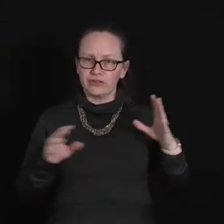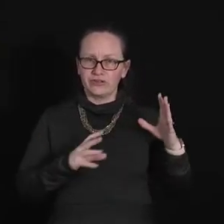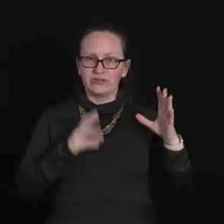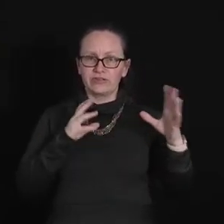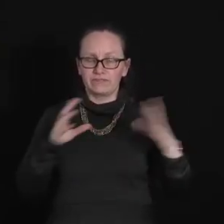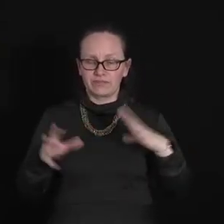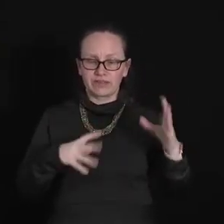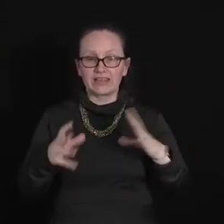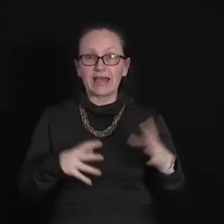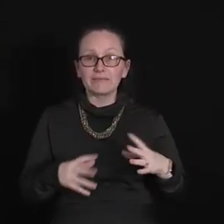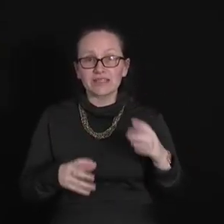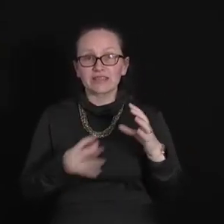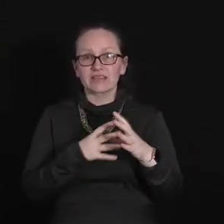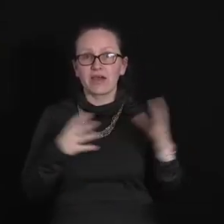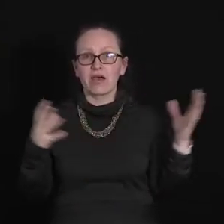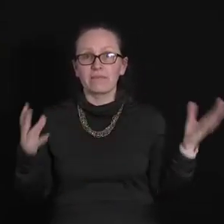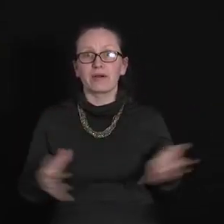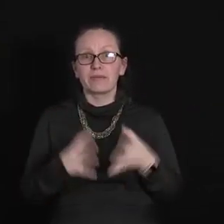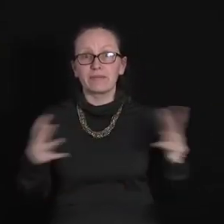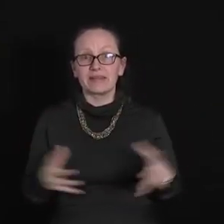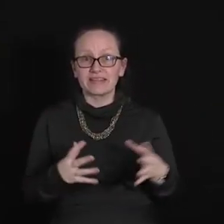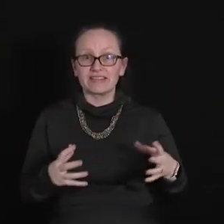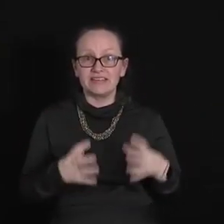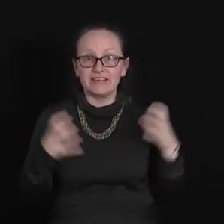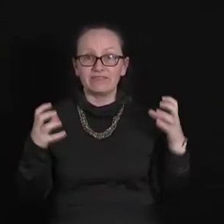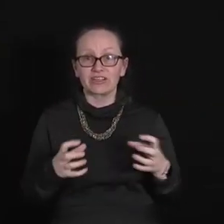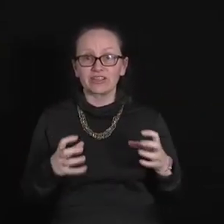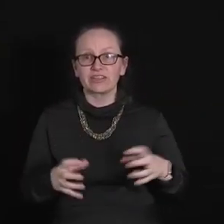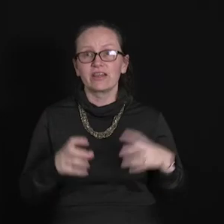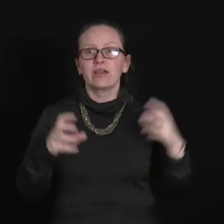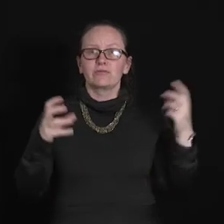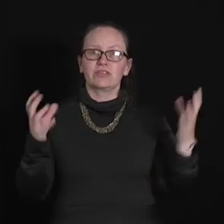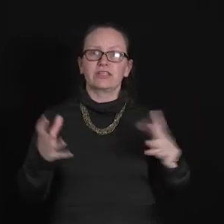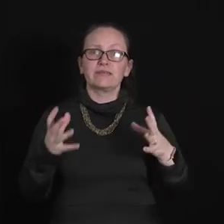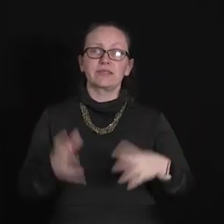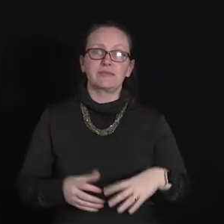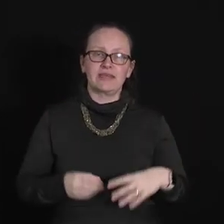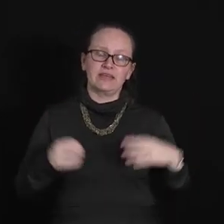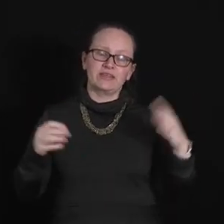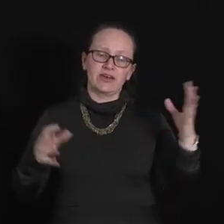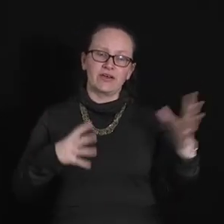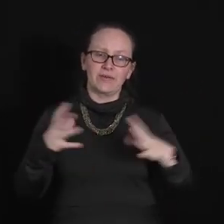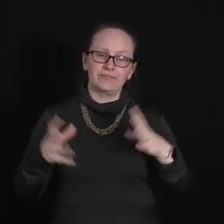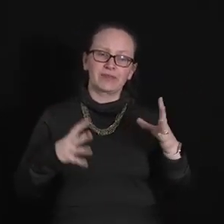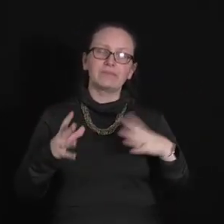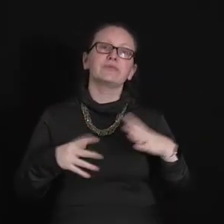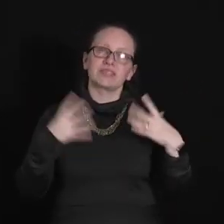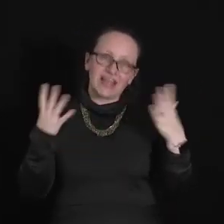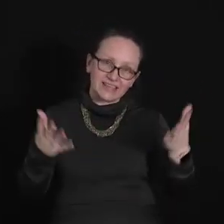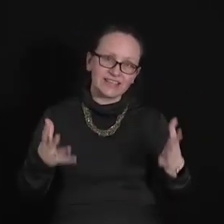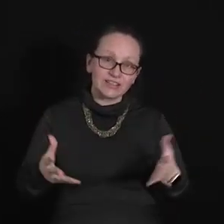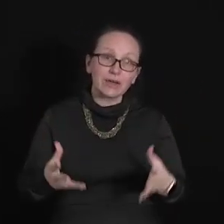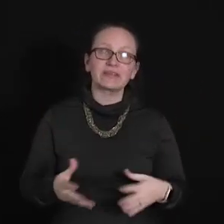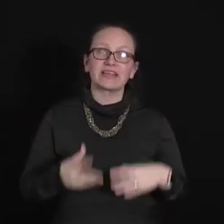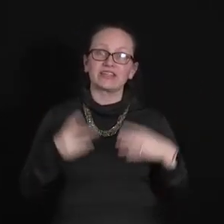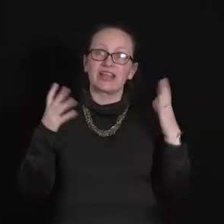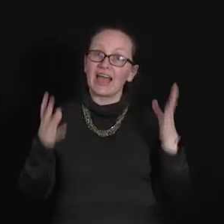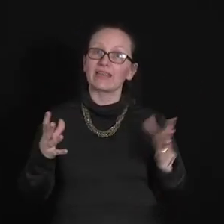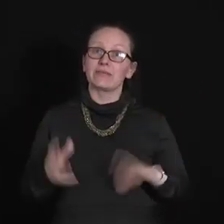collapse the probability function? Which seems to be the more standard interpretation at the